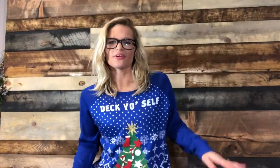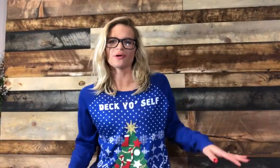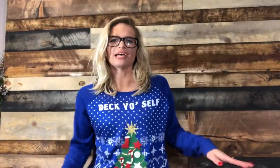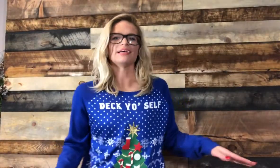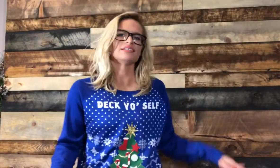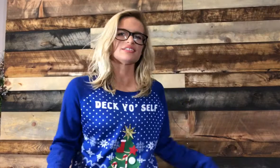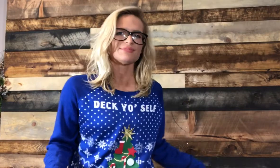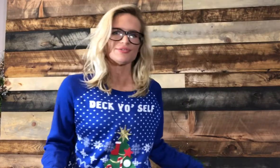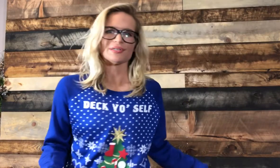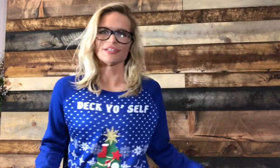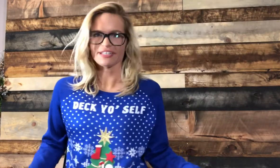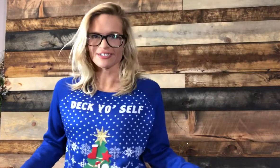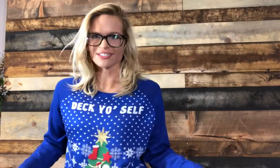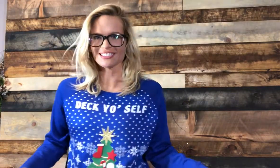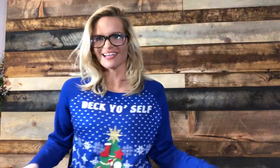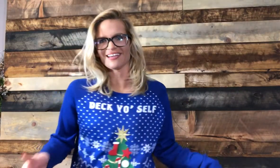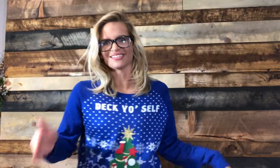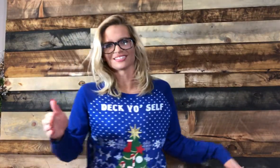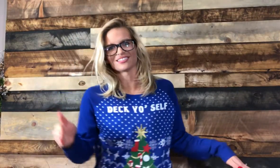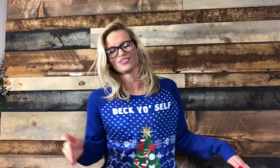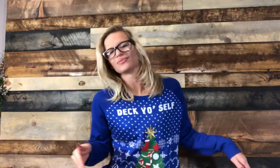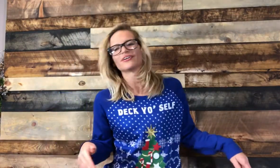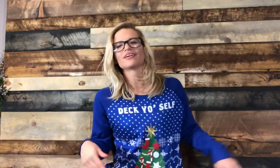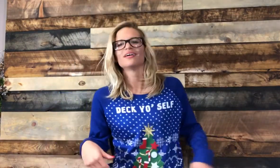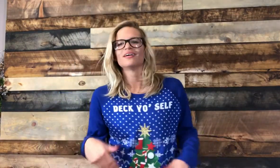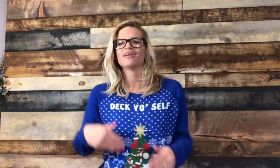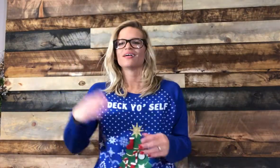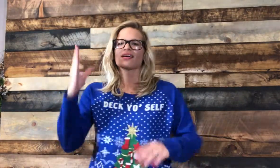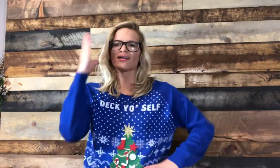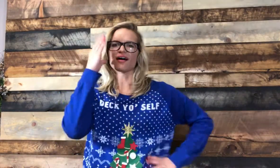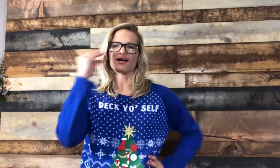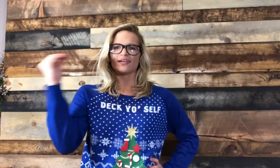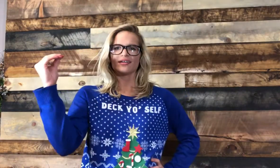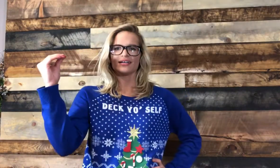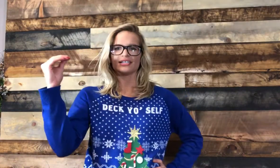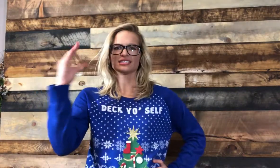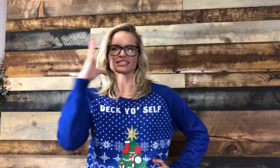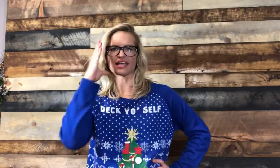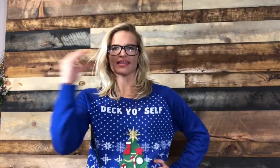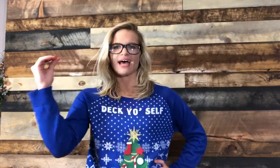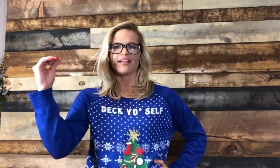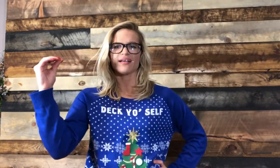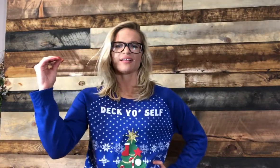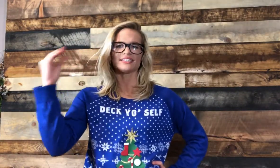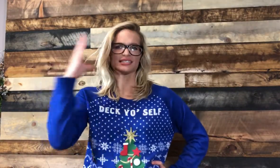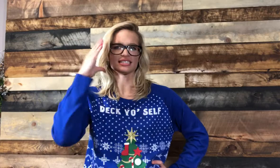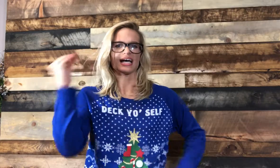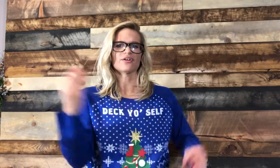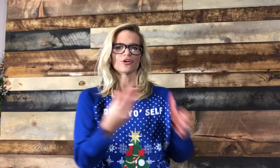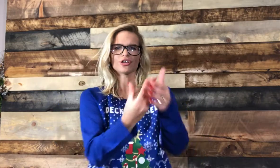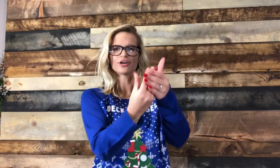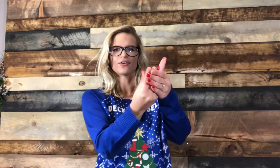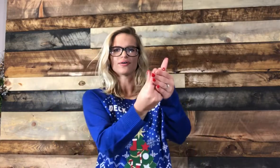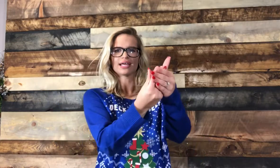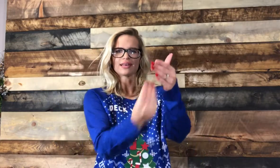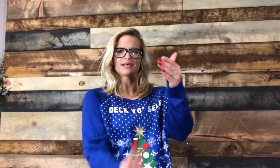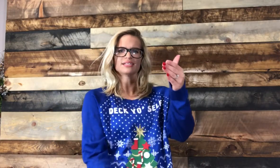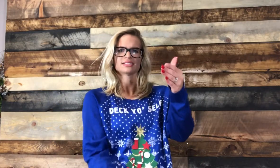away is the blue bird. Here to stay is the new bird. Gone is just like that to the side, or you could go like this.